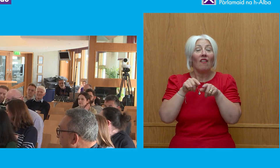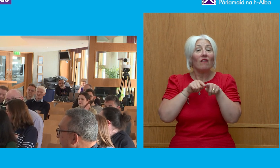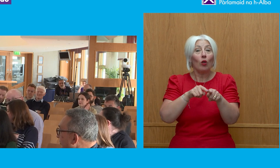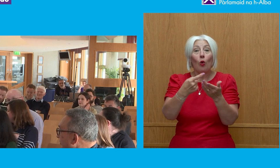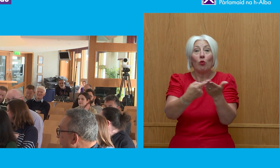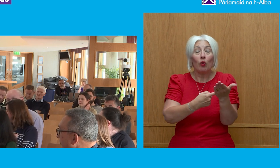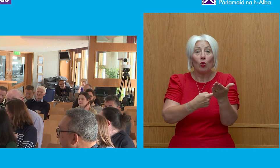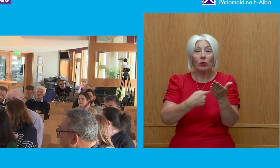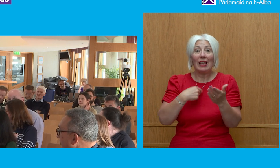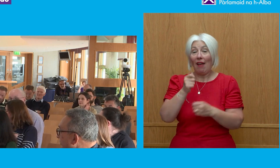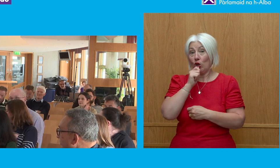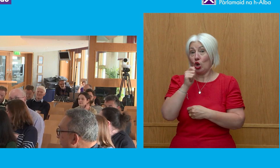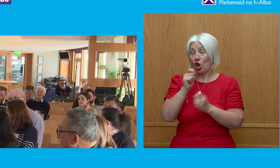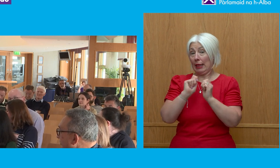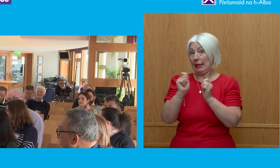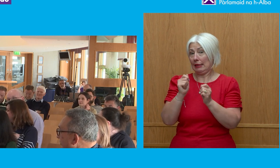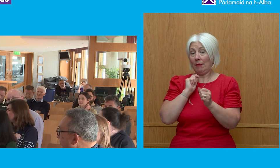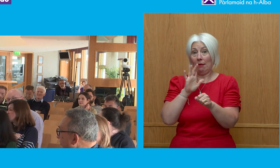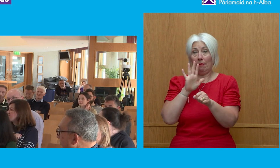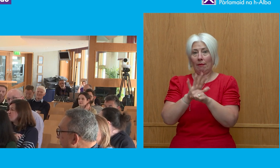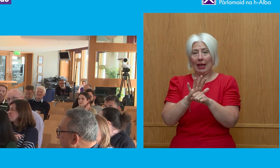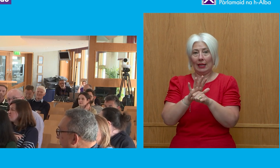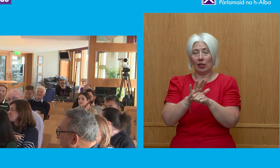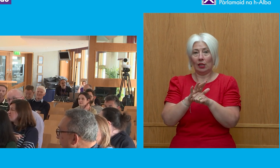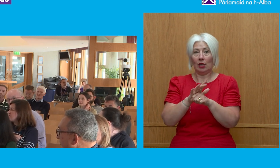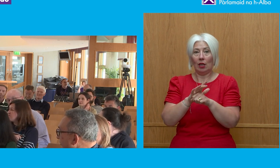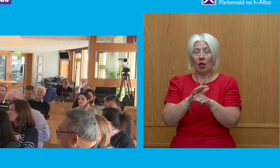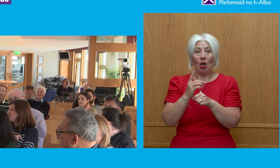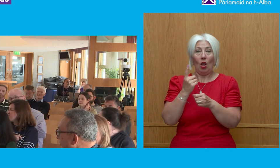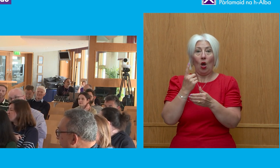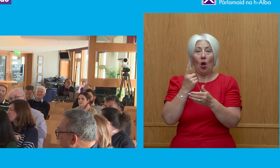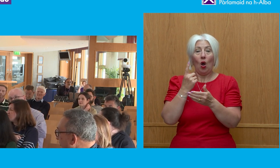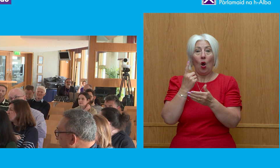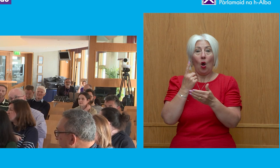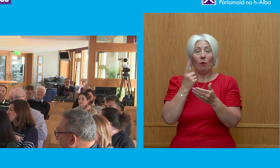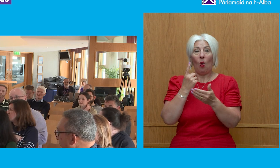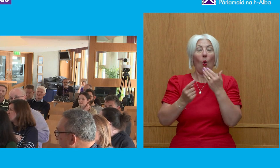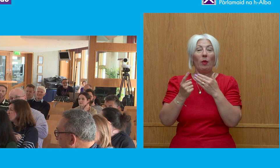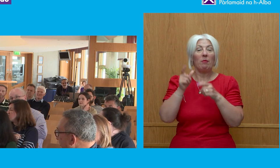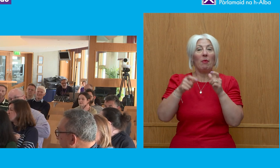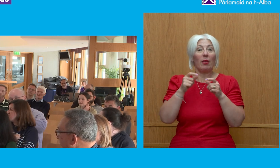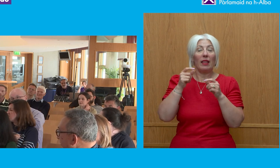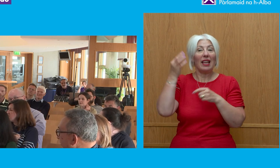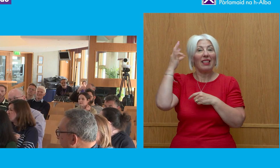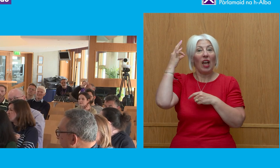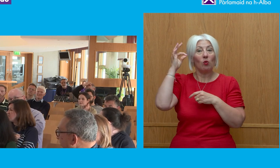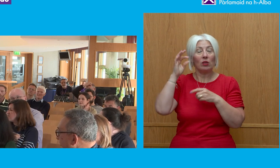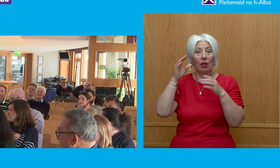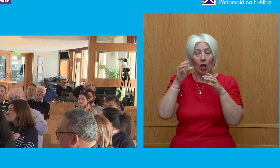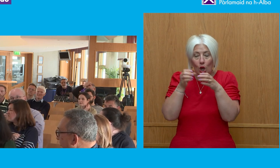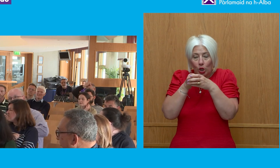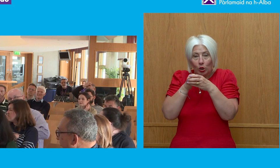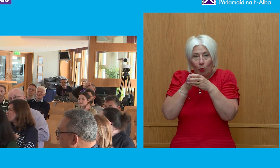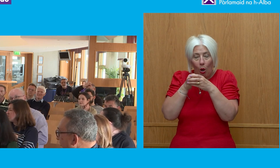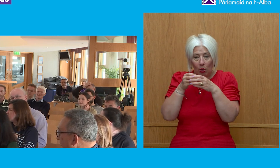journalist which was just banned and the only people who are investigated by the council are the small parties. So big parties have taken over and